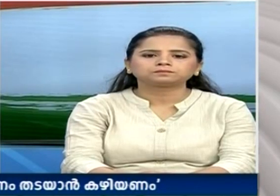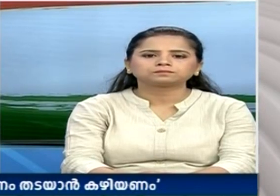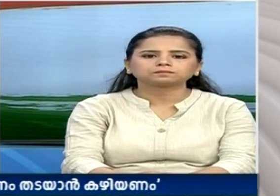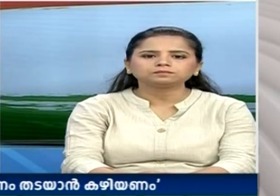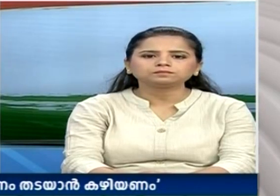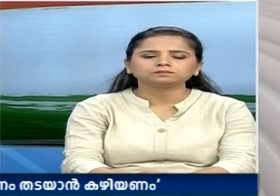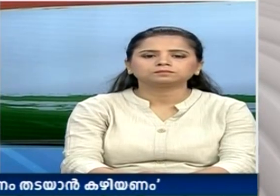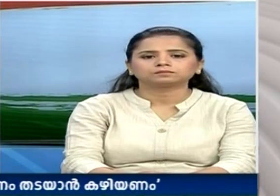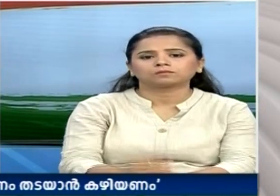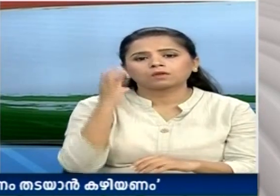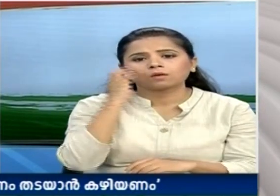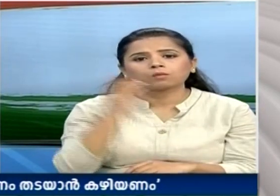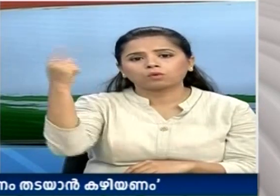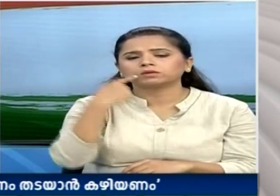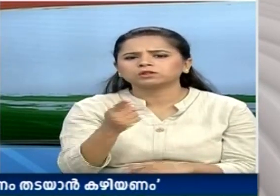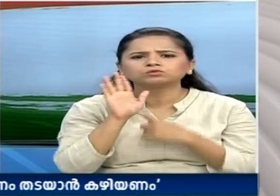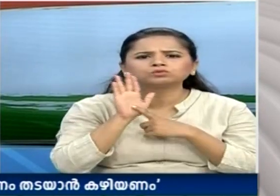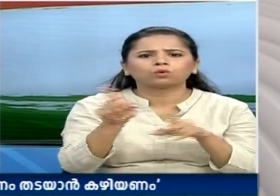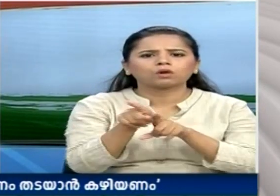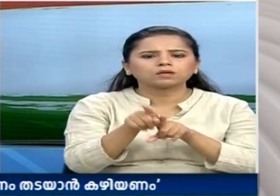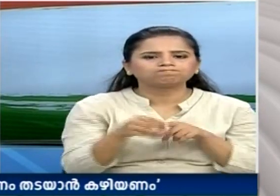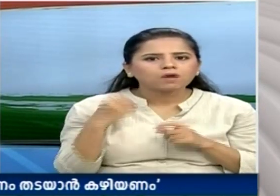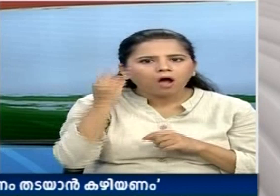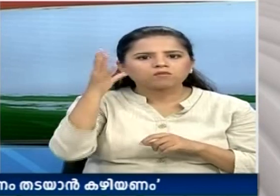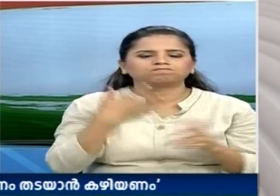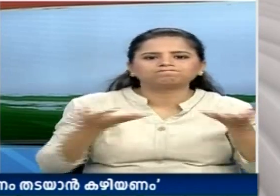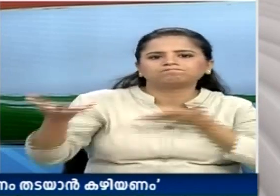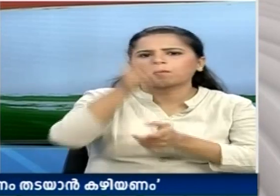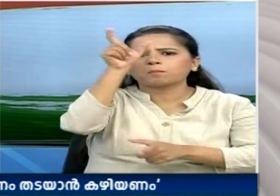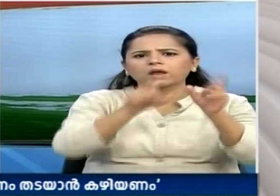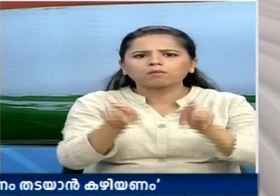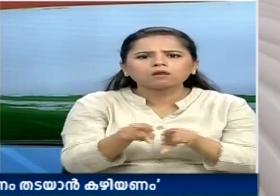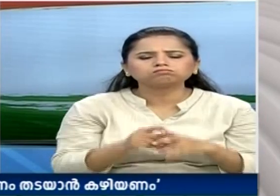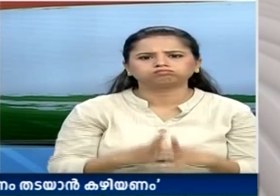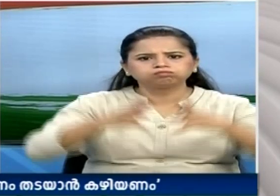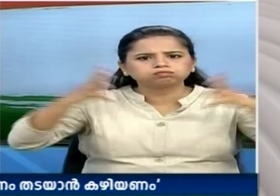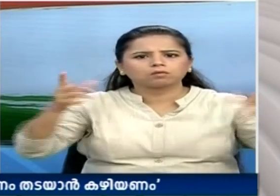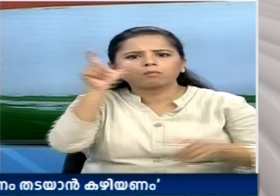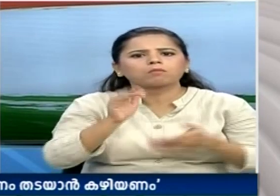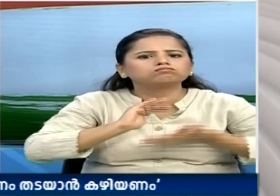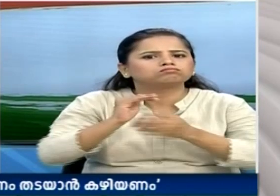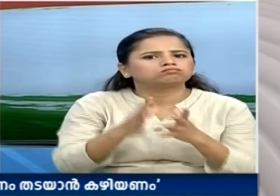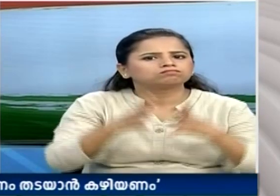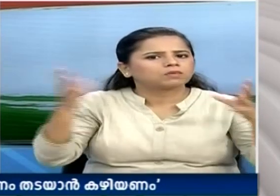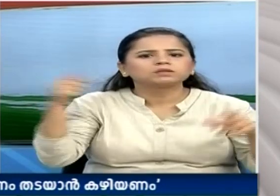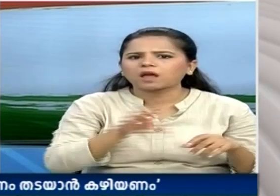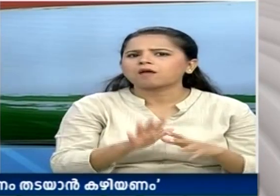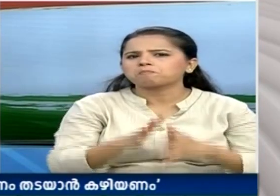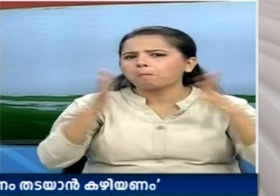Prime Minister Modi highlights the need for awareness and discussion on population explosion, identifies it as a huge challenge before the nation.